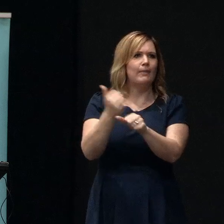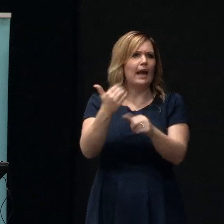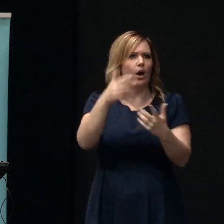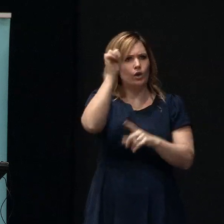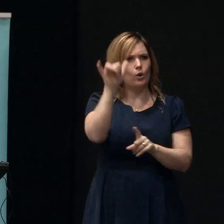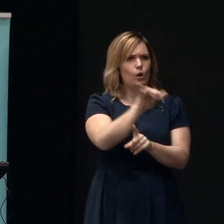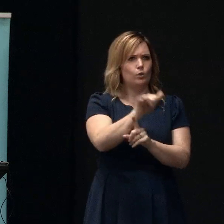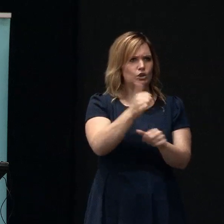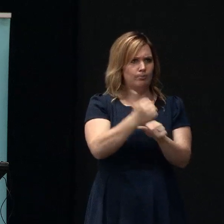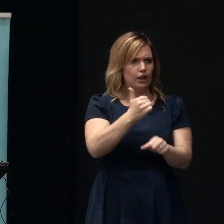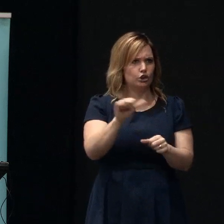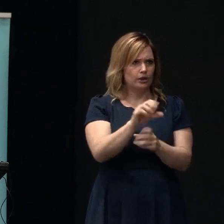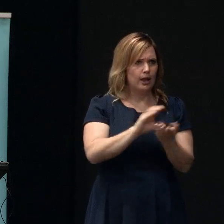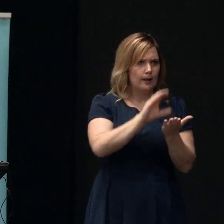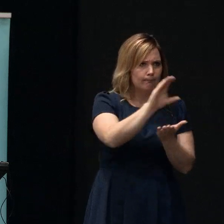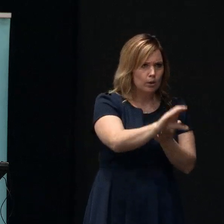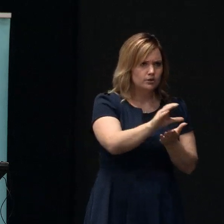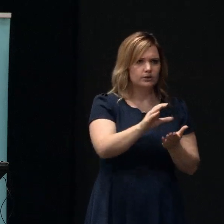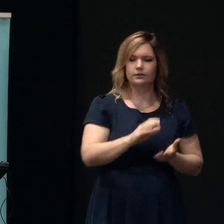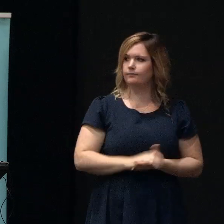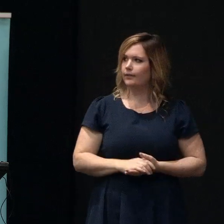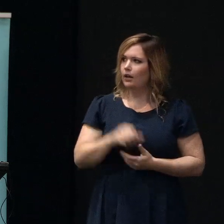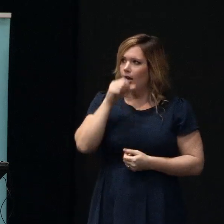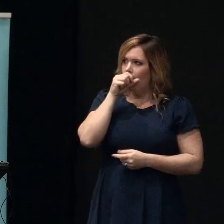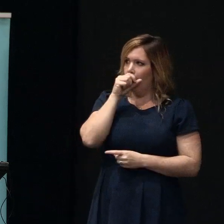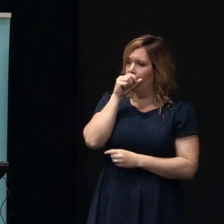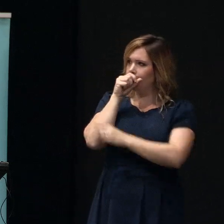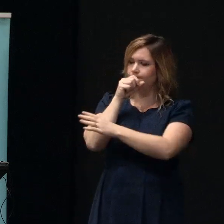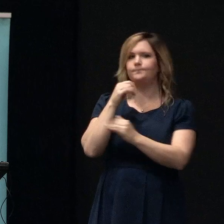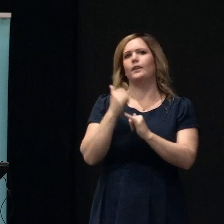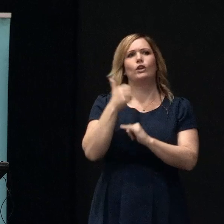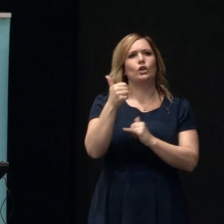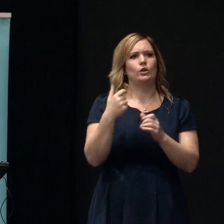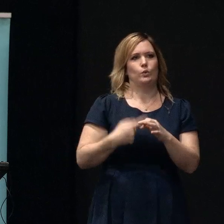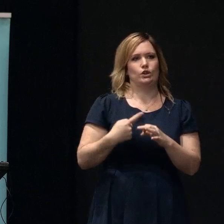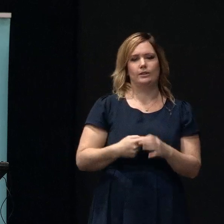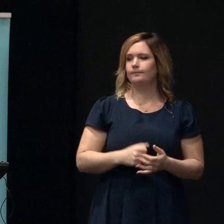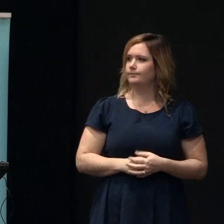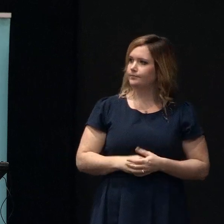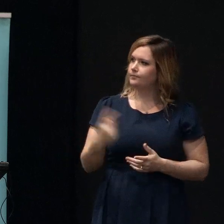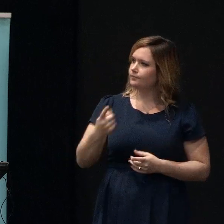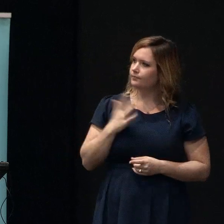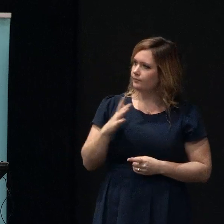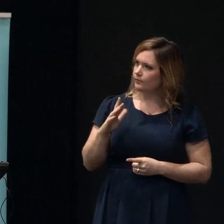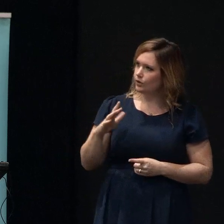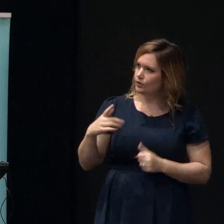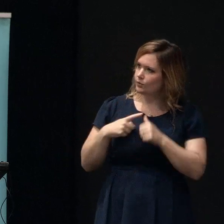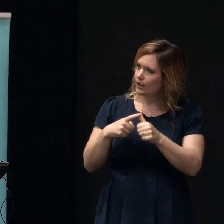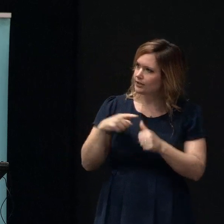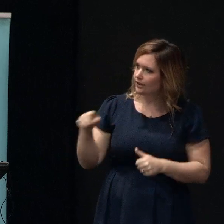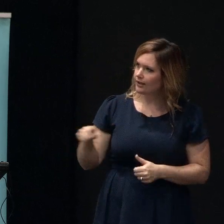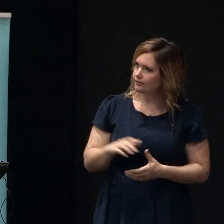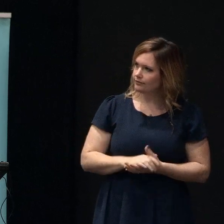is that a fair question at this stage that's a very good question sir who wants to pick that one up first